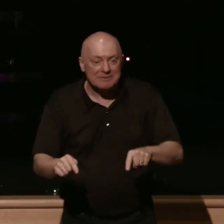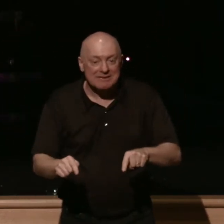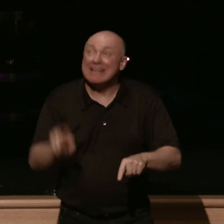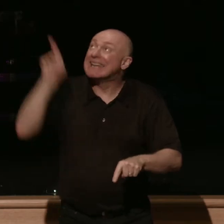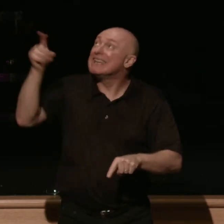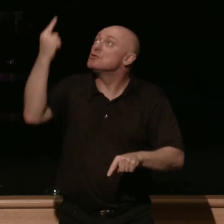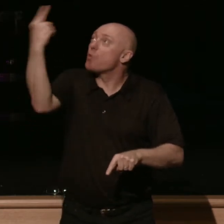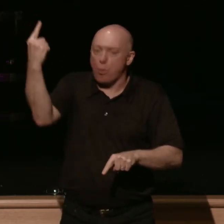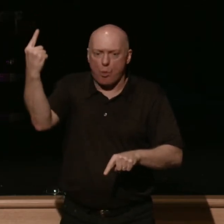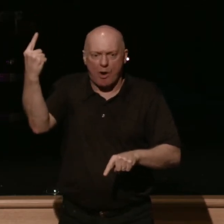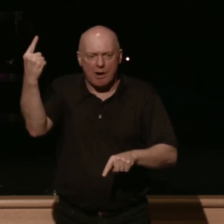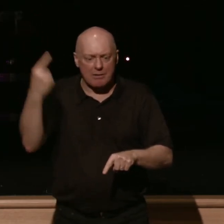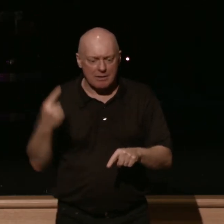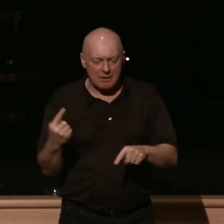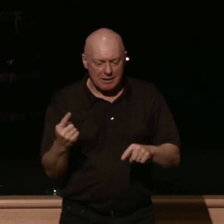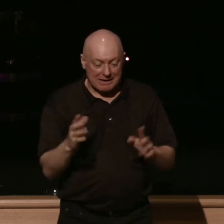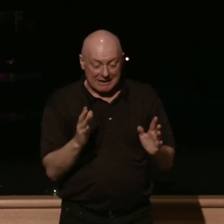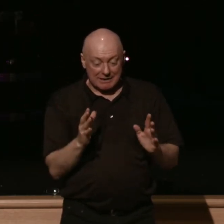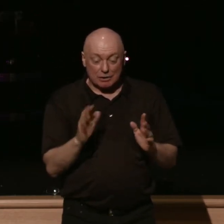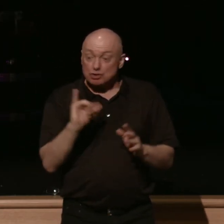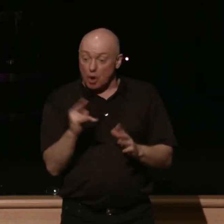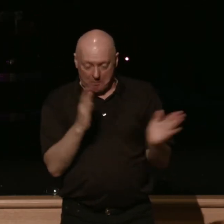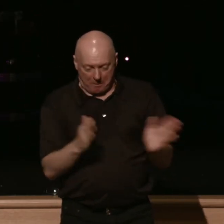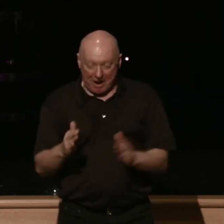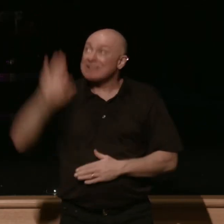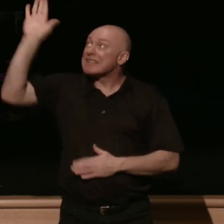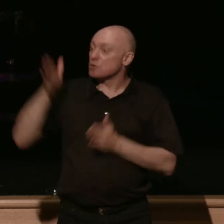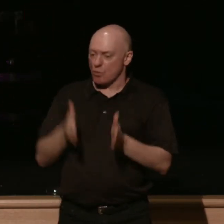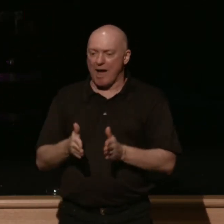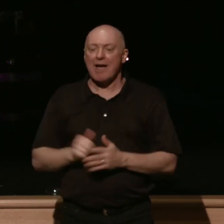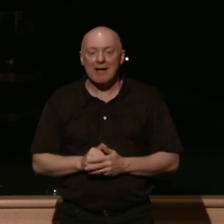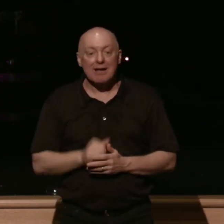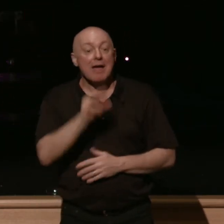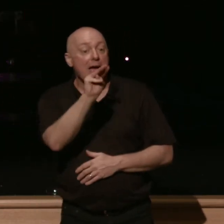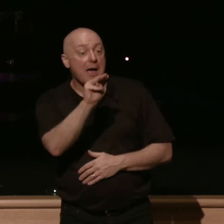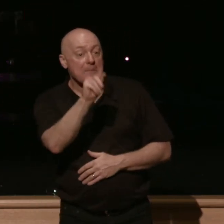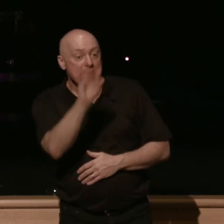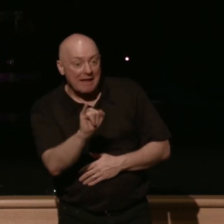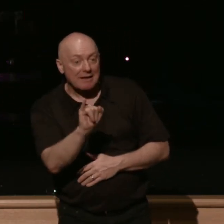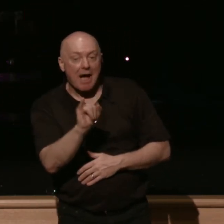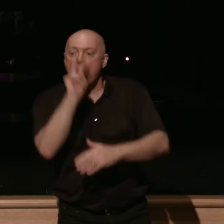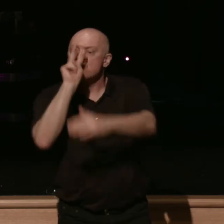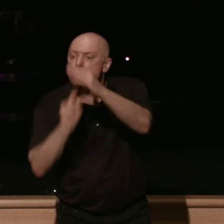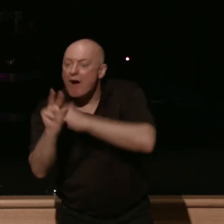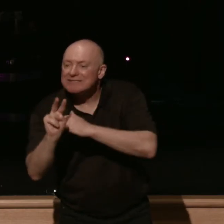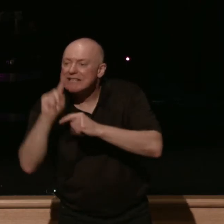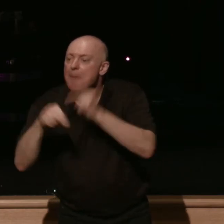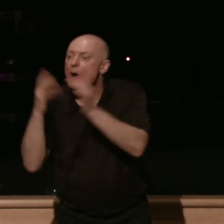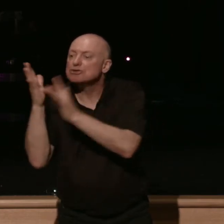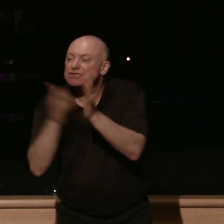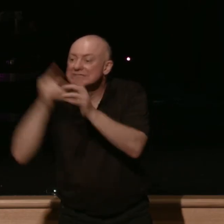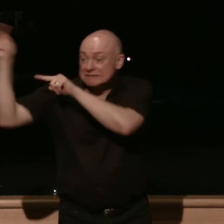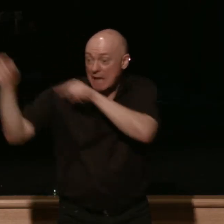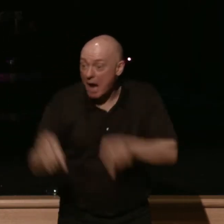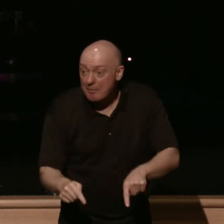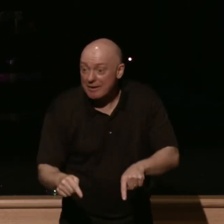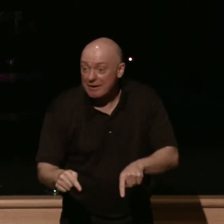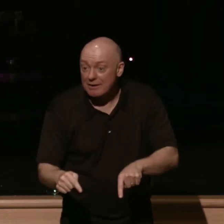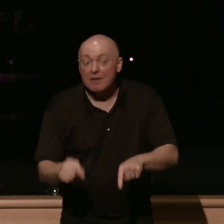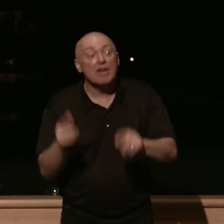has his way prepared for by john the baptist so here we have in malachi prophecy about jesus coming he's going to be the one